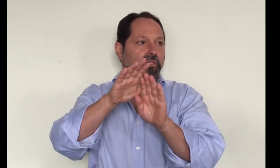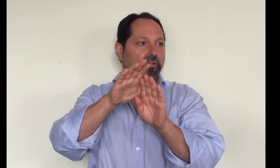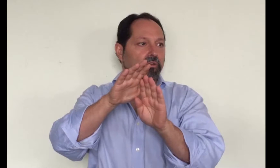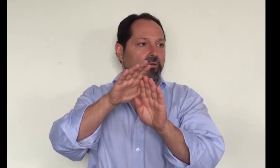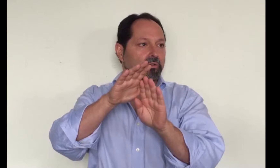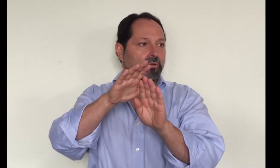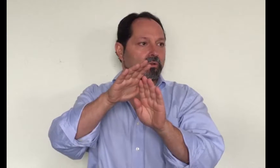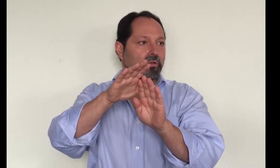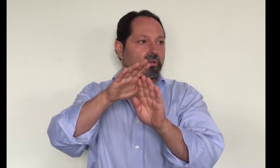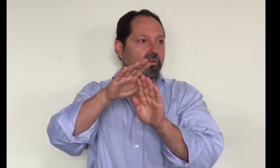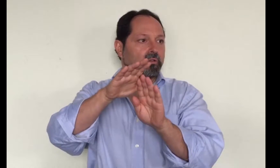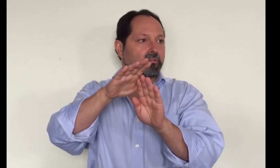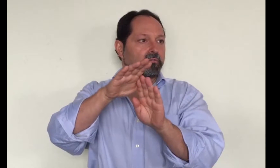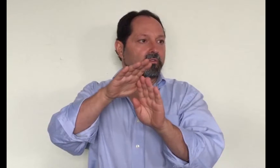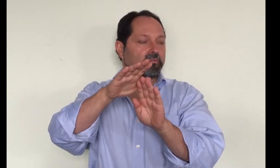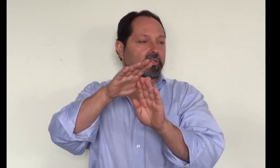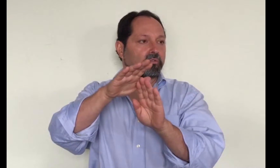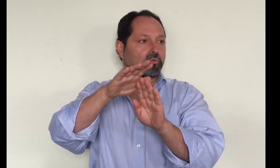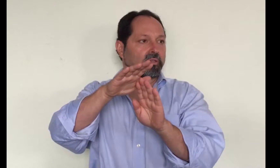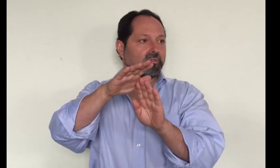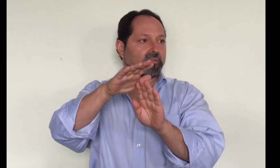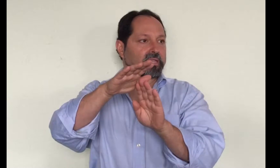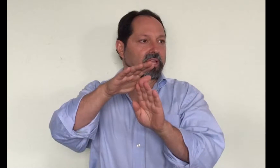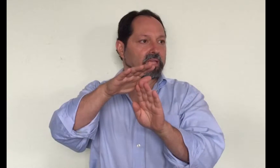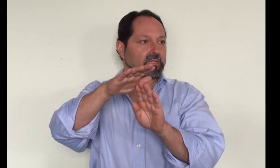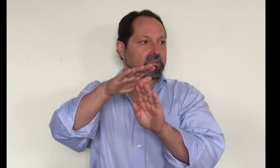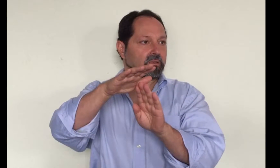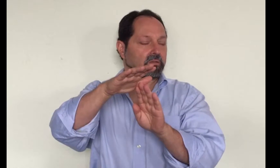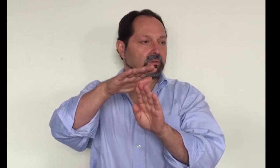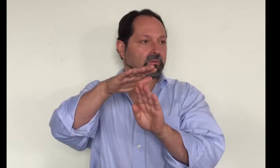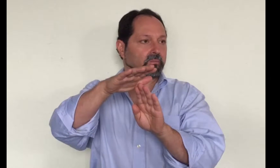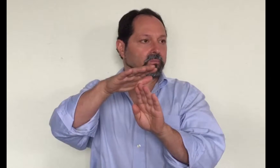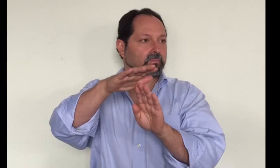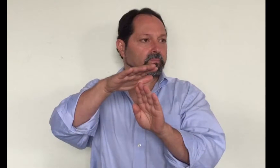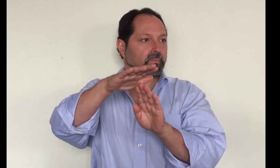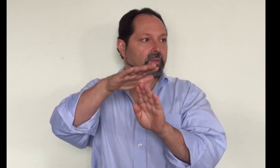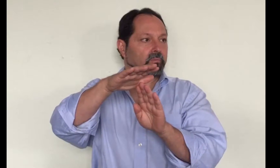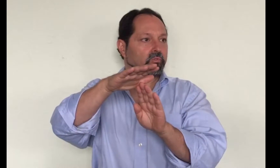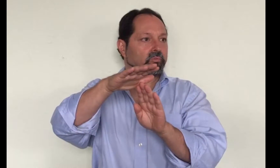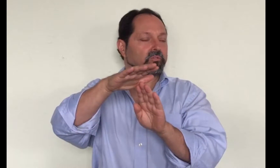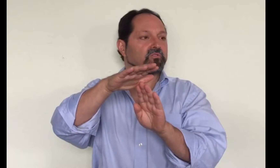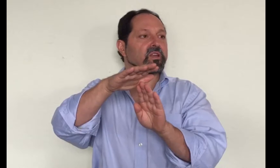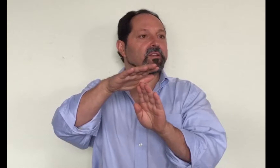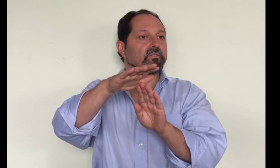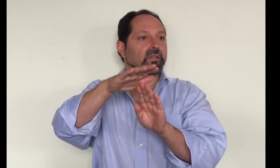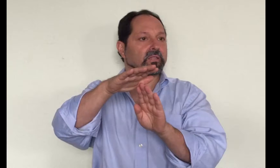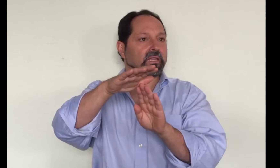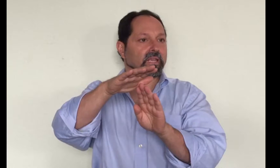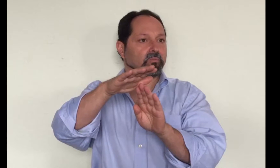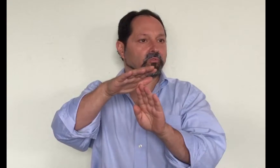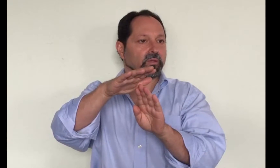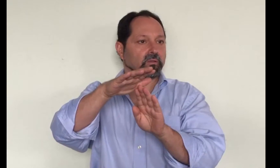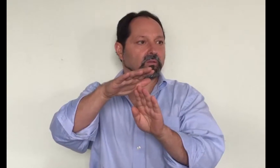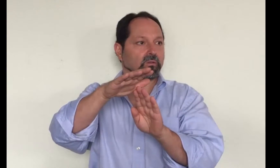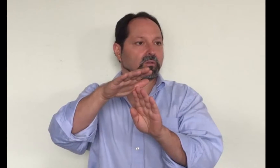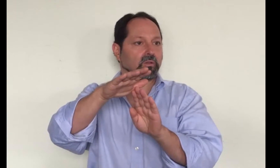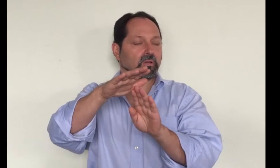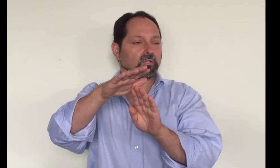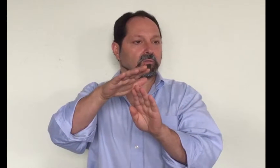anterior 15 to 25 second movement very very delicate movement in